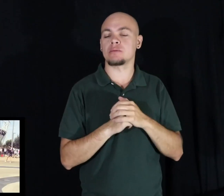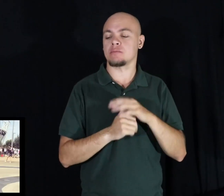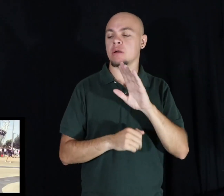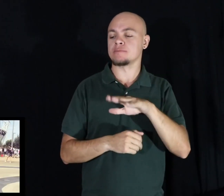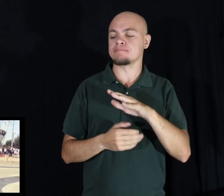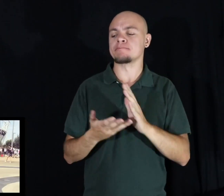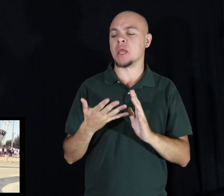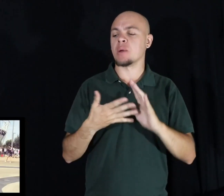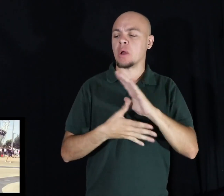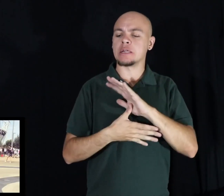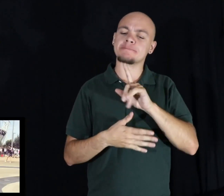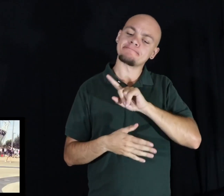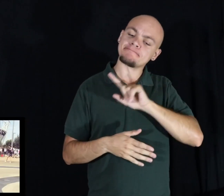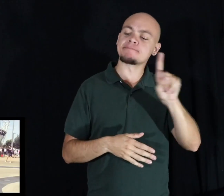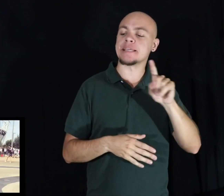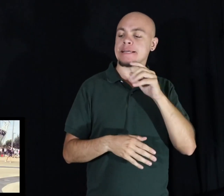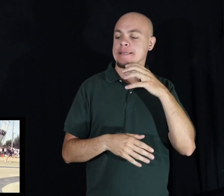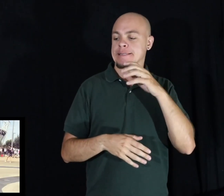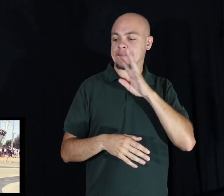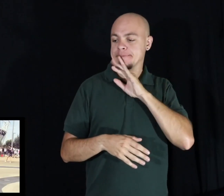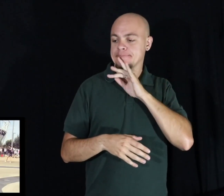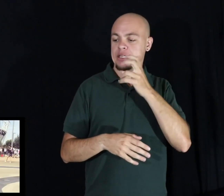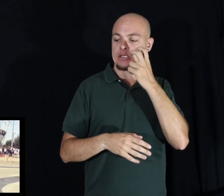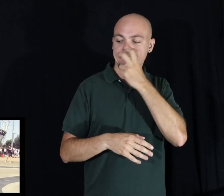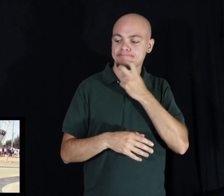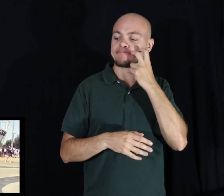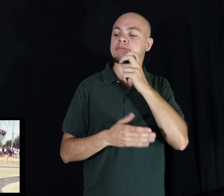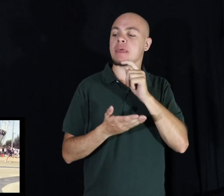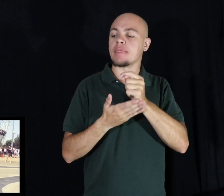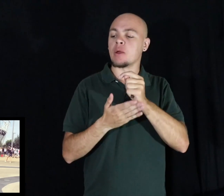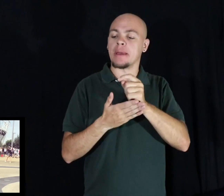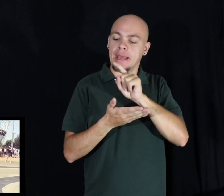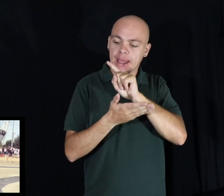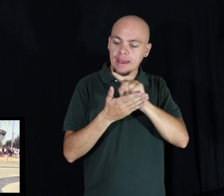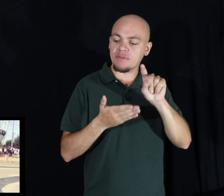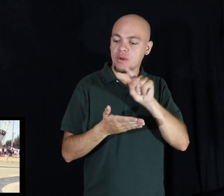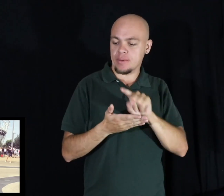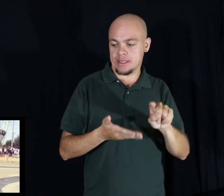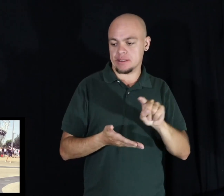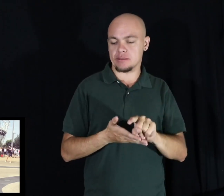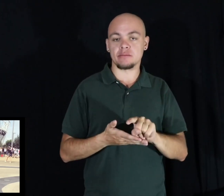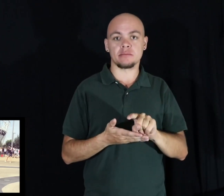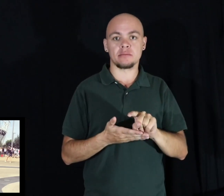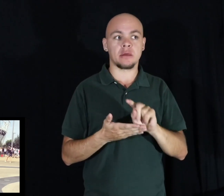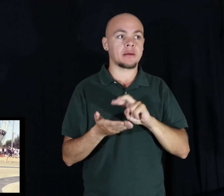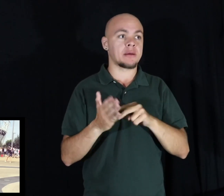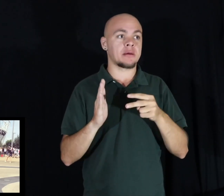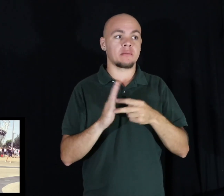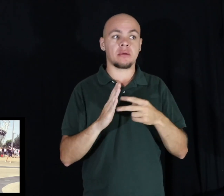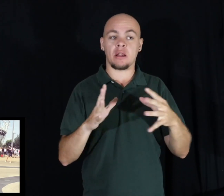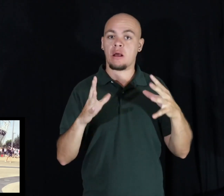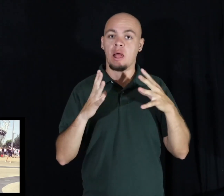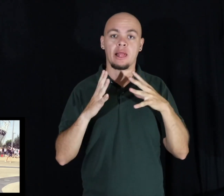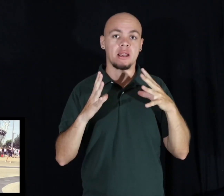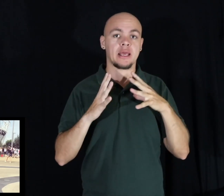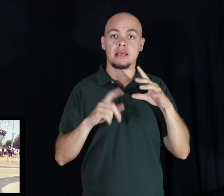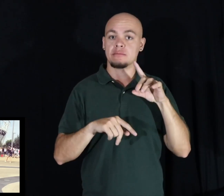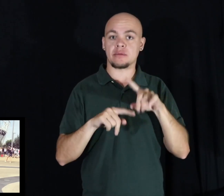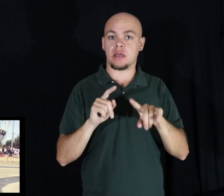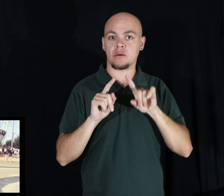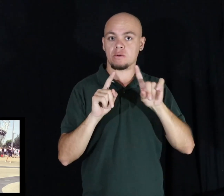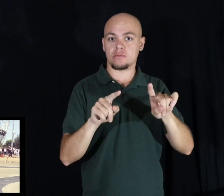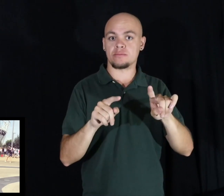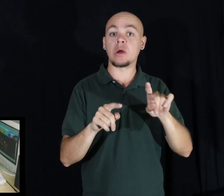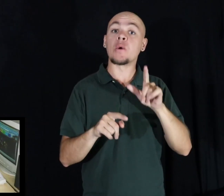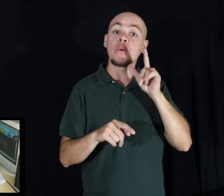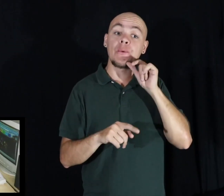to speech therapy every week, even if that meant she could never take me on a holiday. This woman is